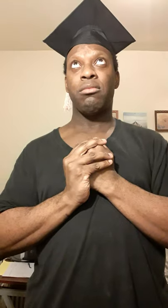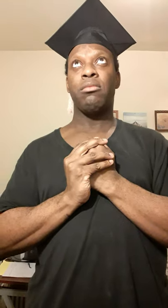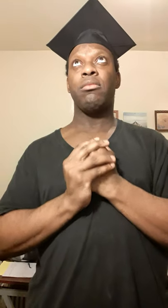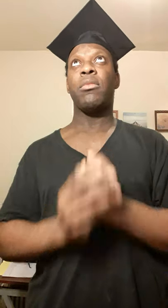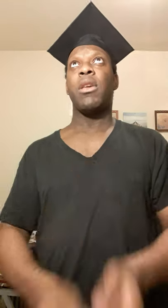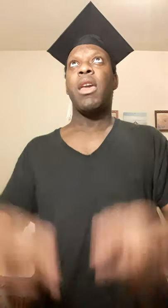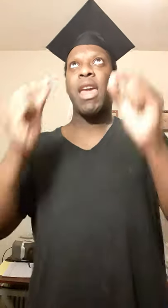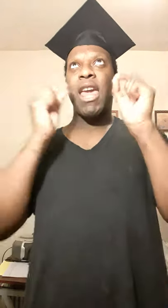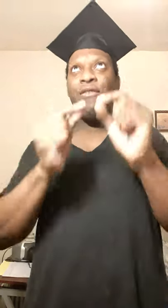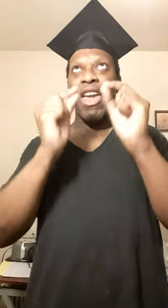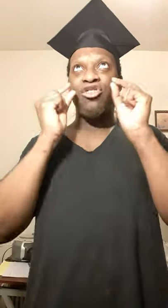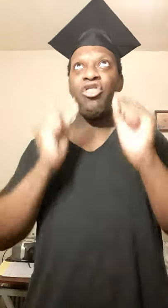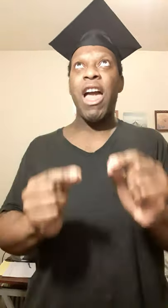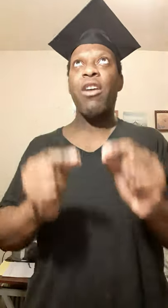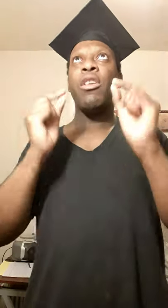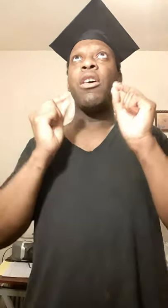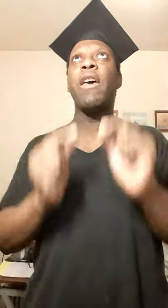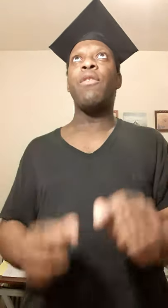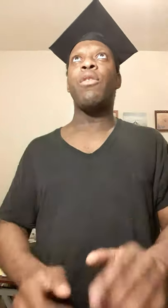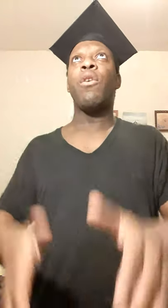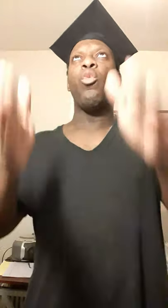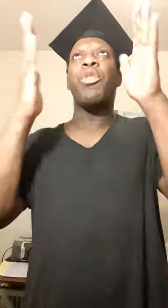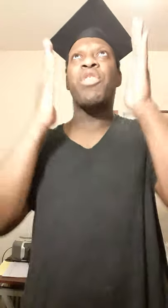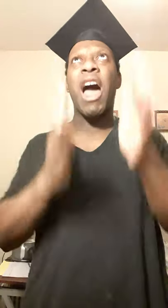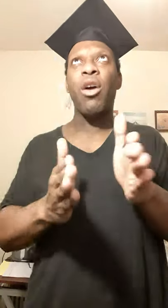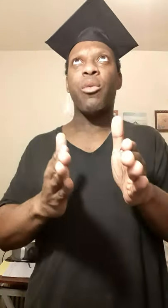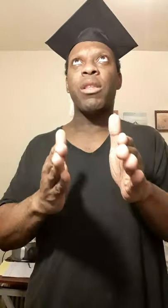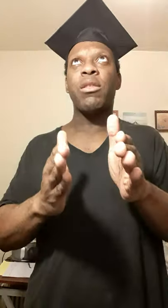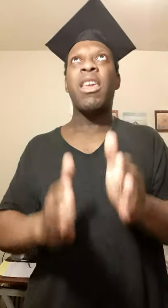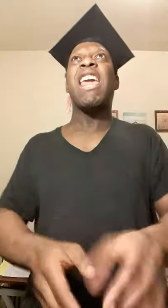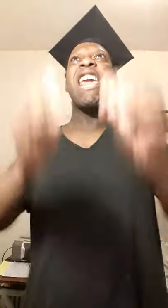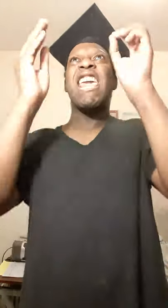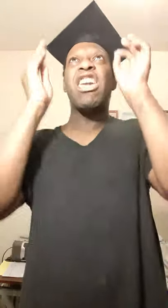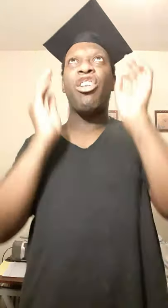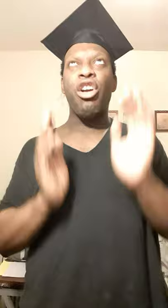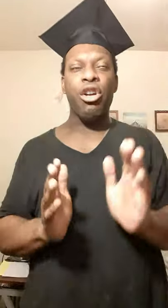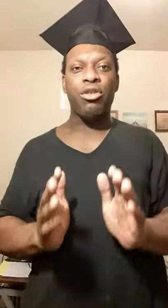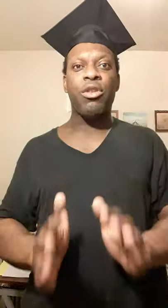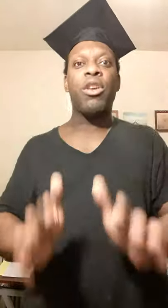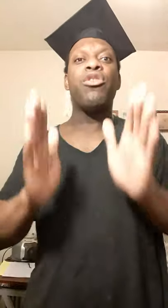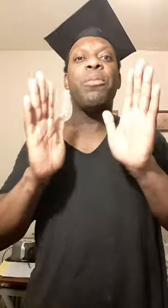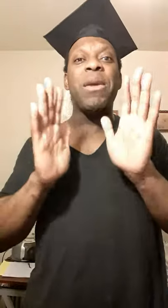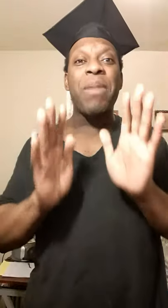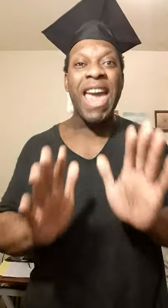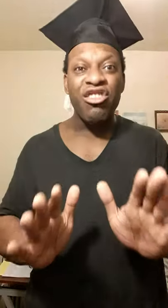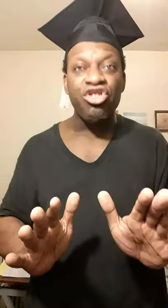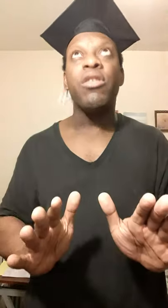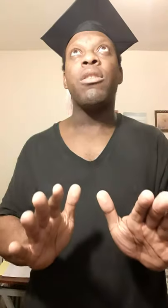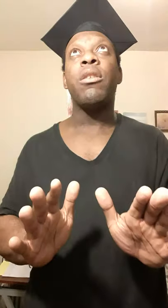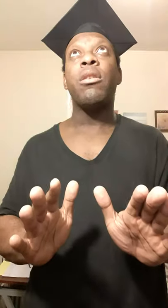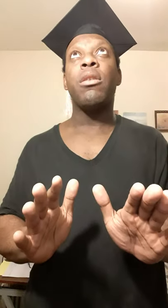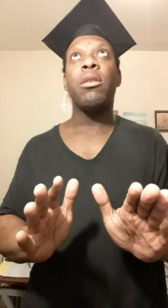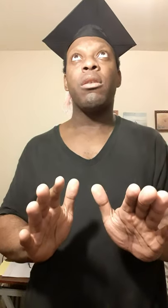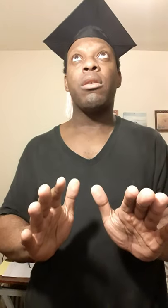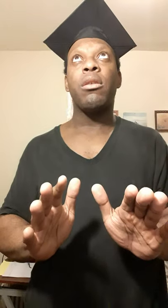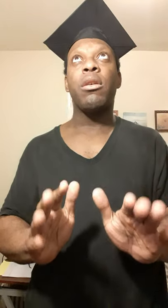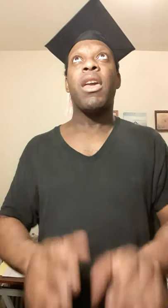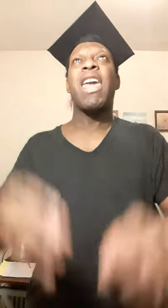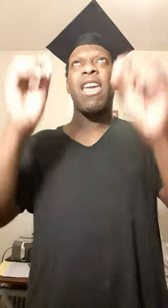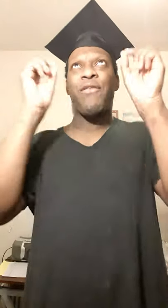If a child lives with tolerance, he learns to be patient. If